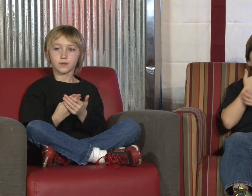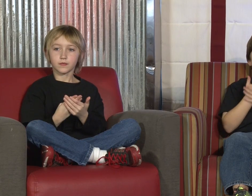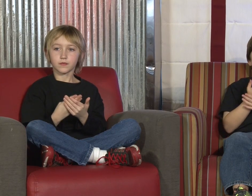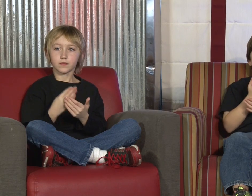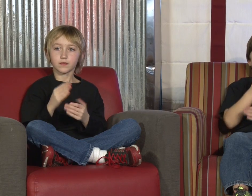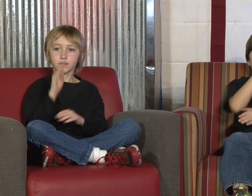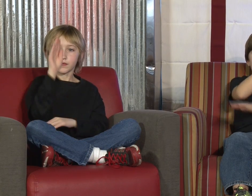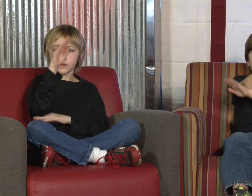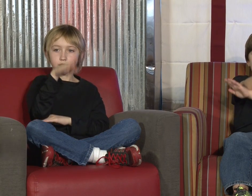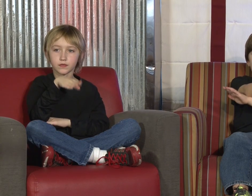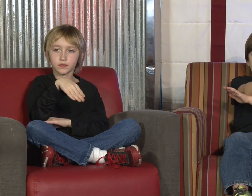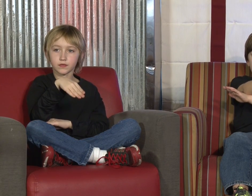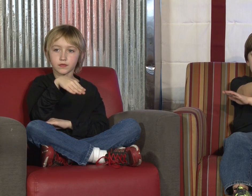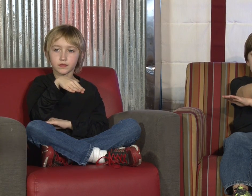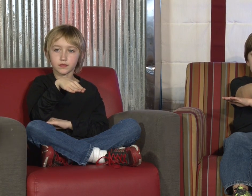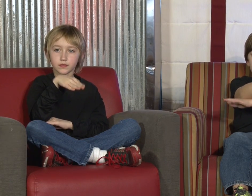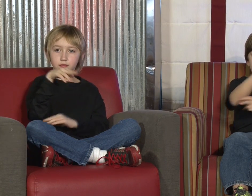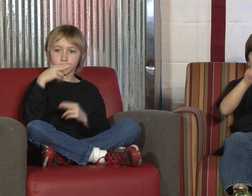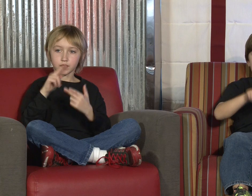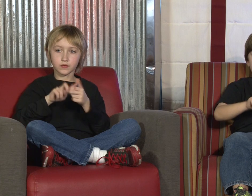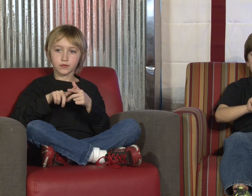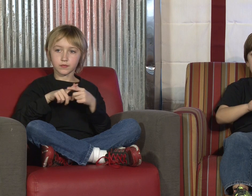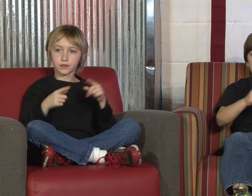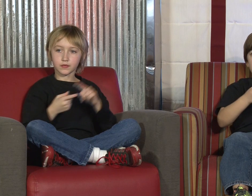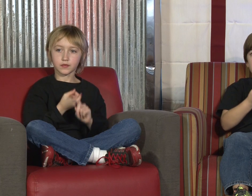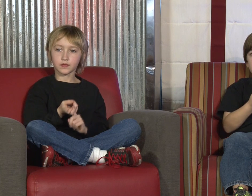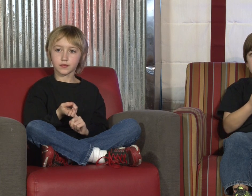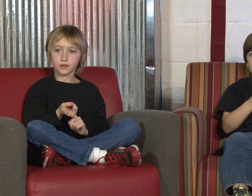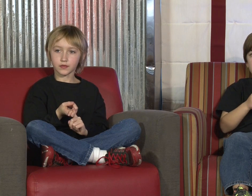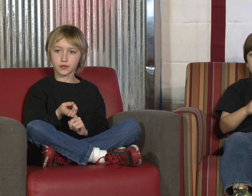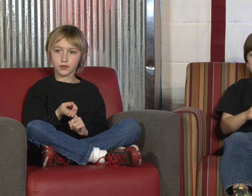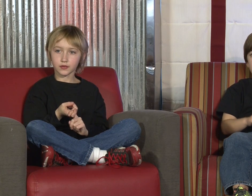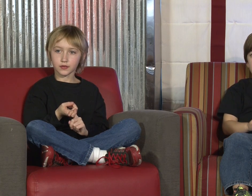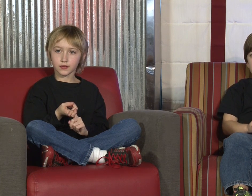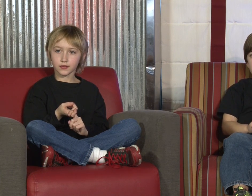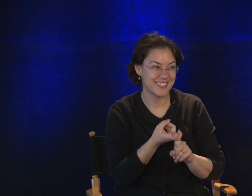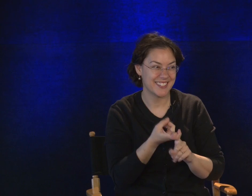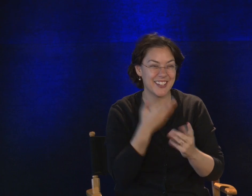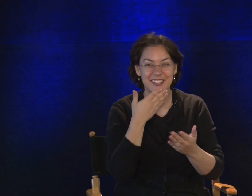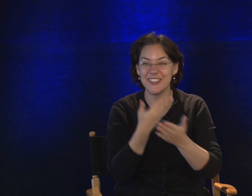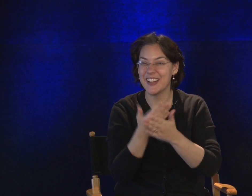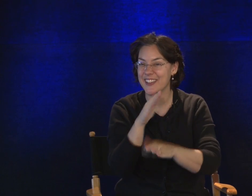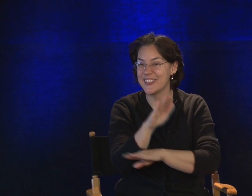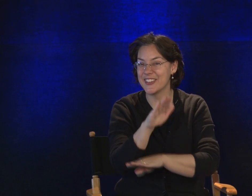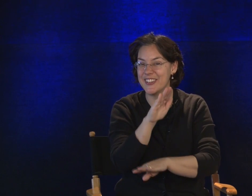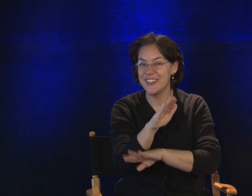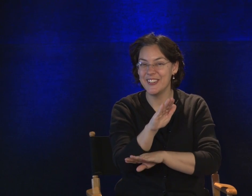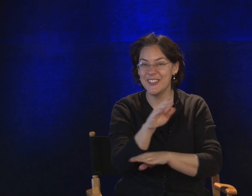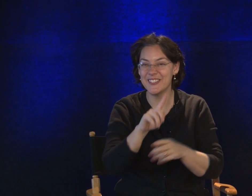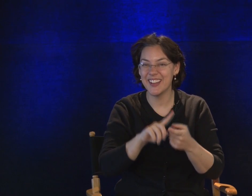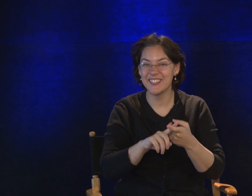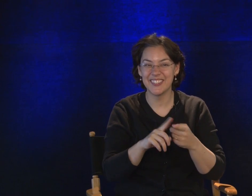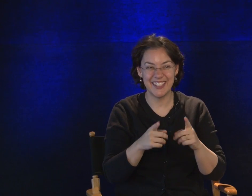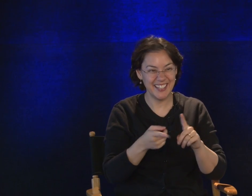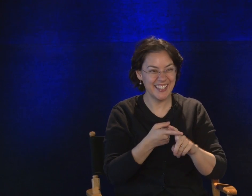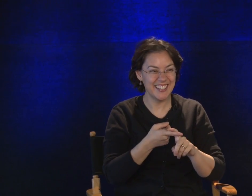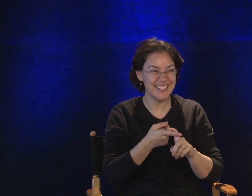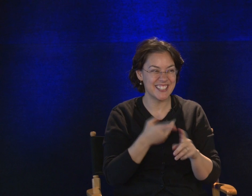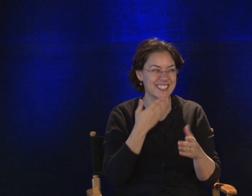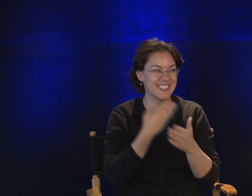afternoon to my friends. Good afternoon my friends. It's